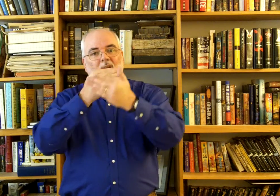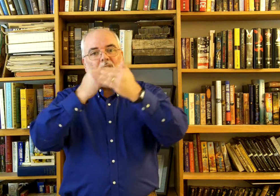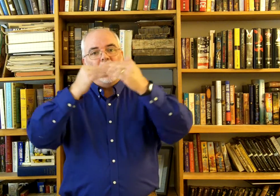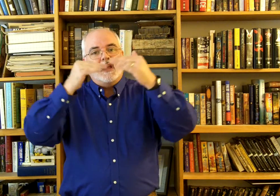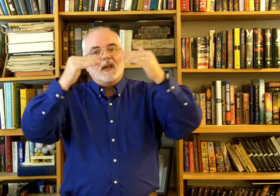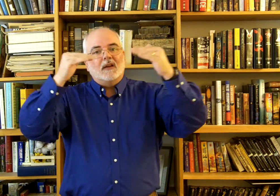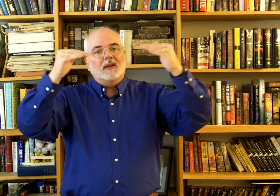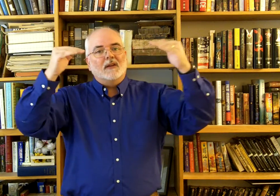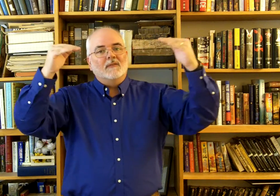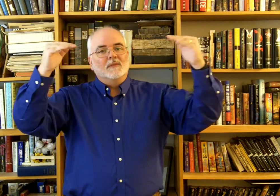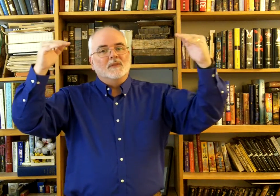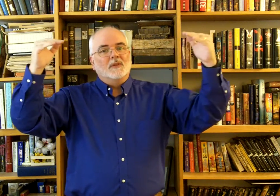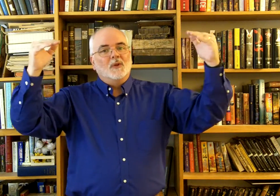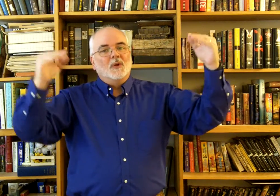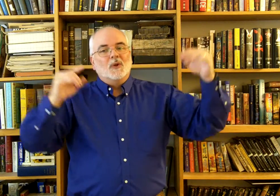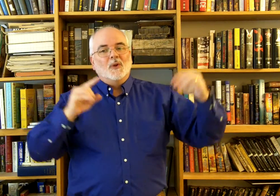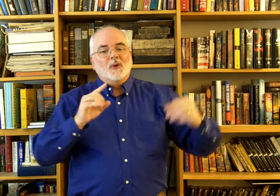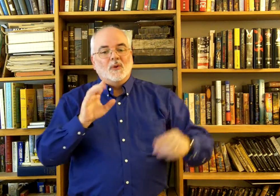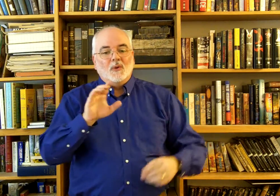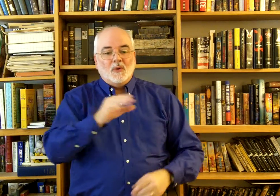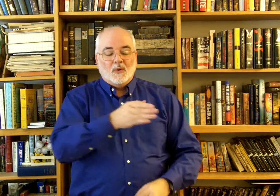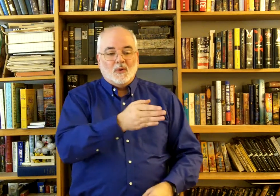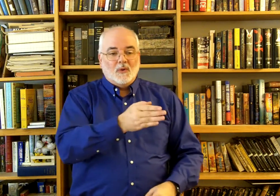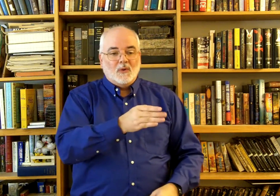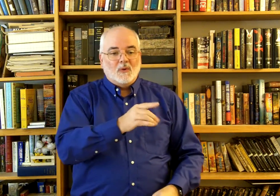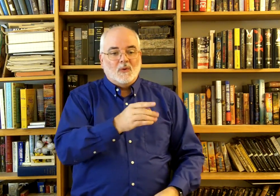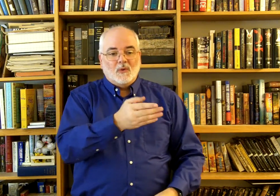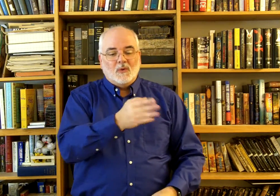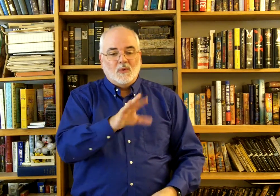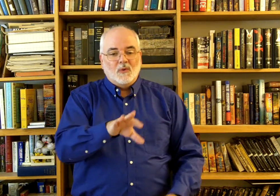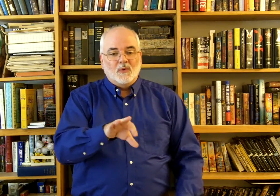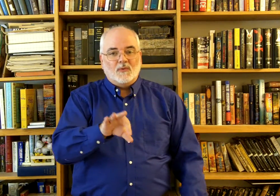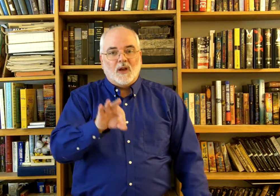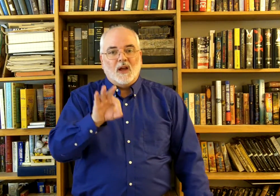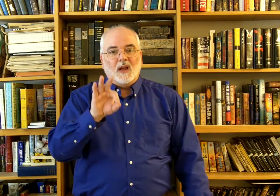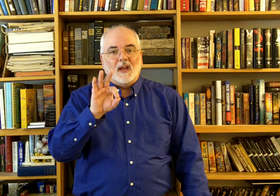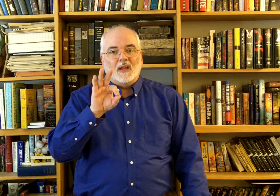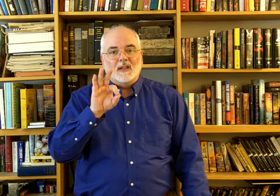him who finds